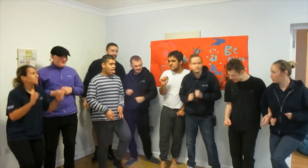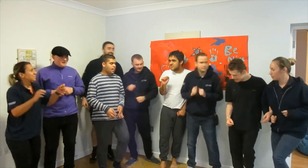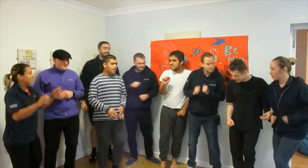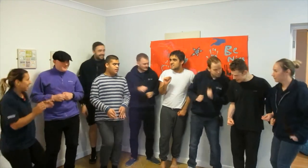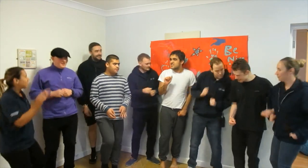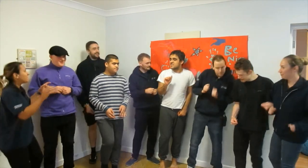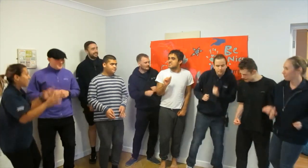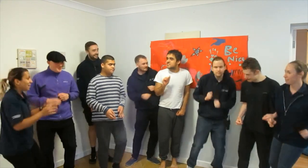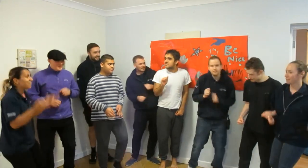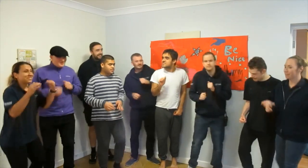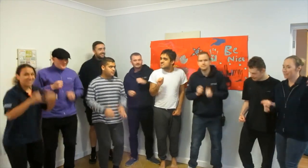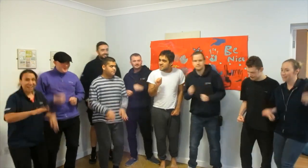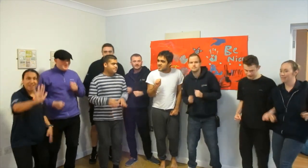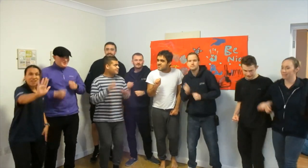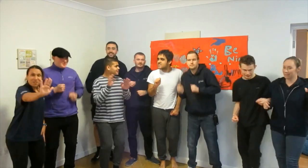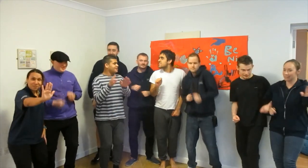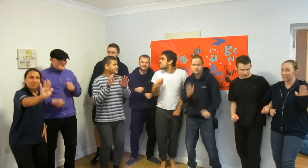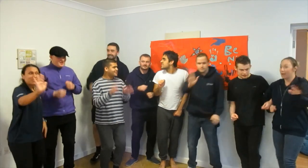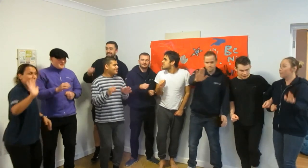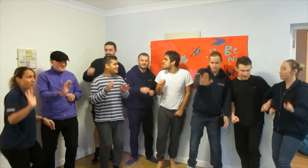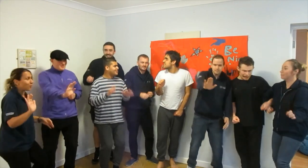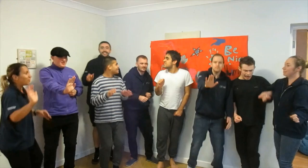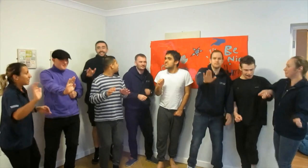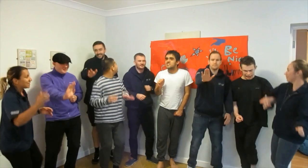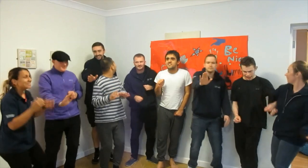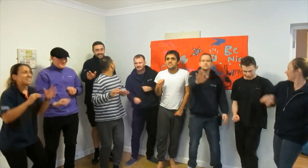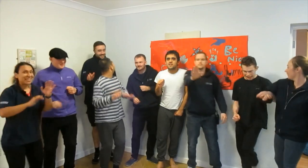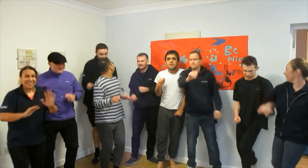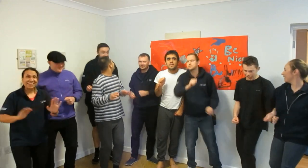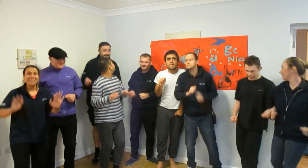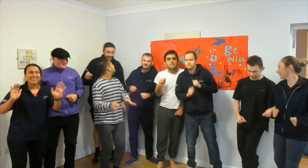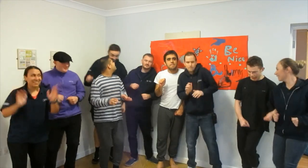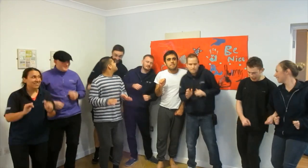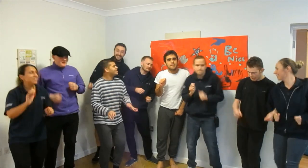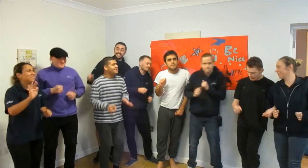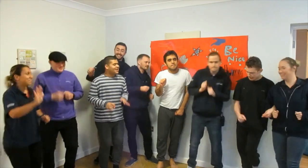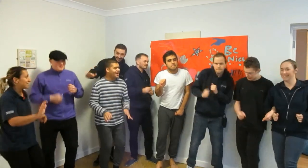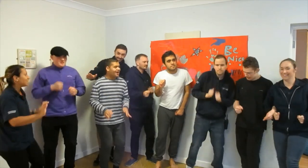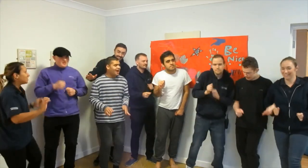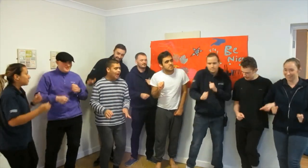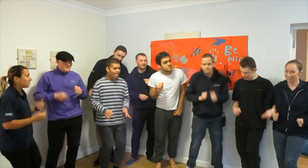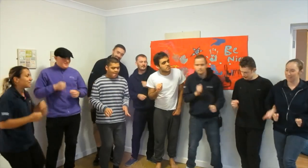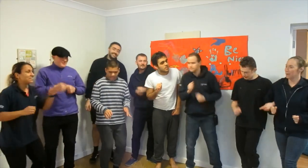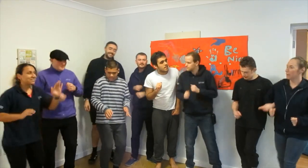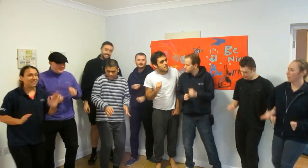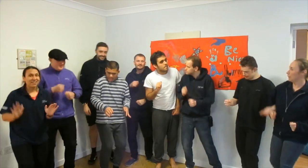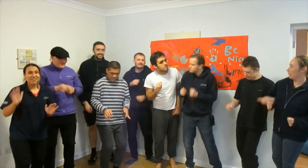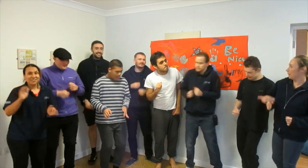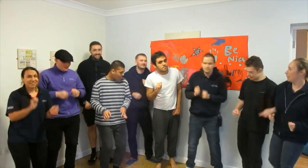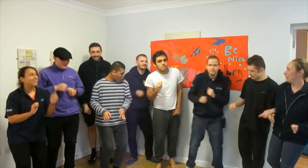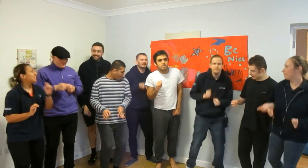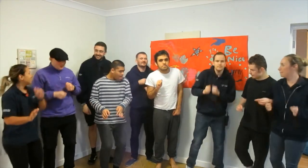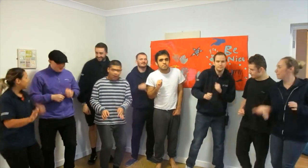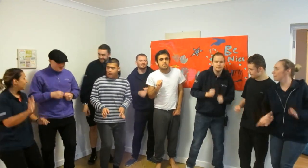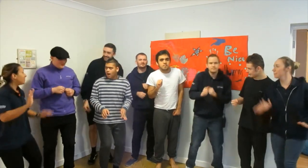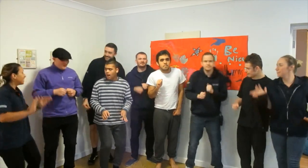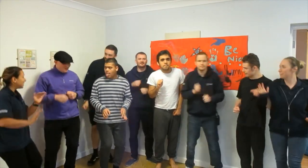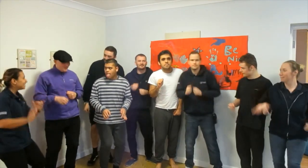Everyone stand up tall and proud We're gonna stop bullying